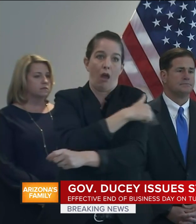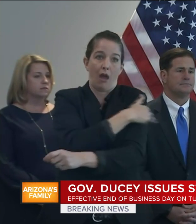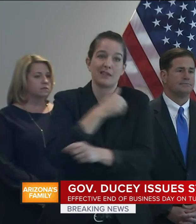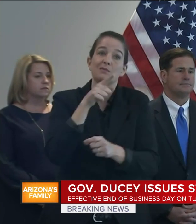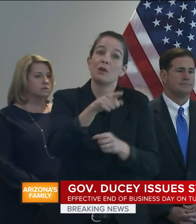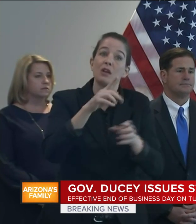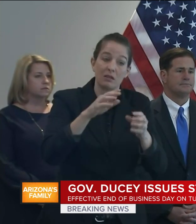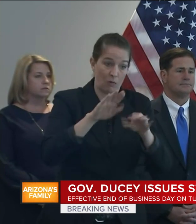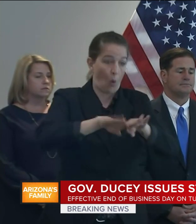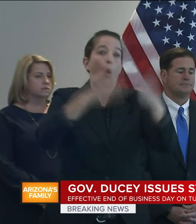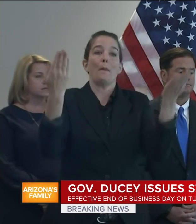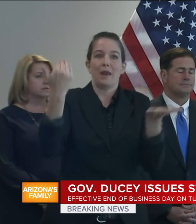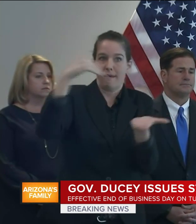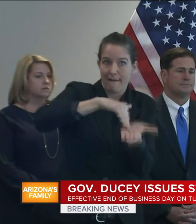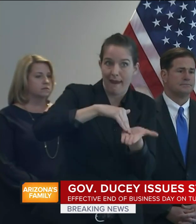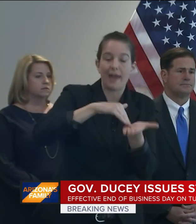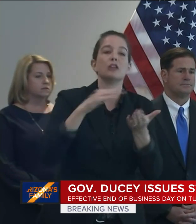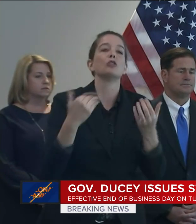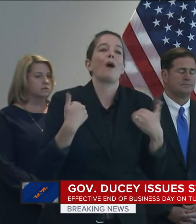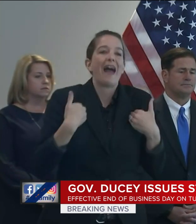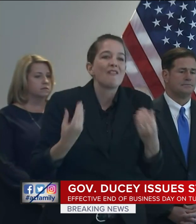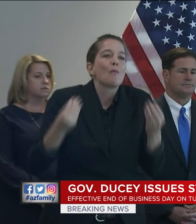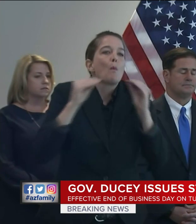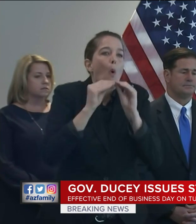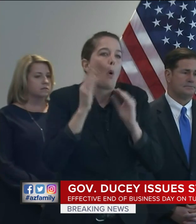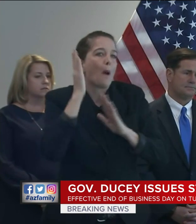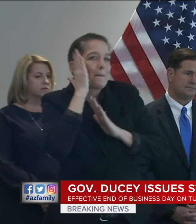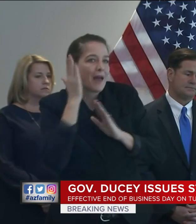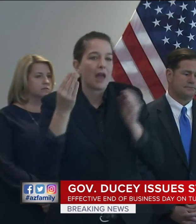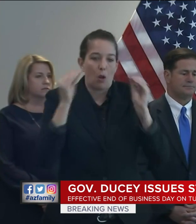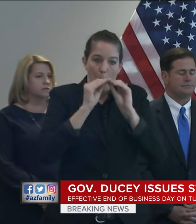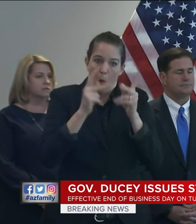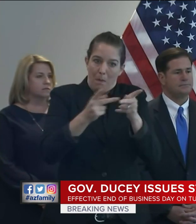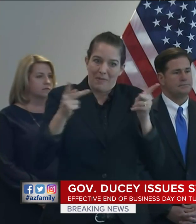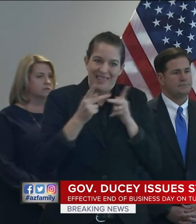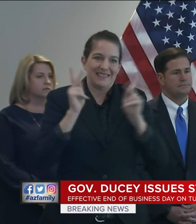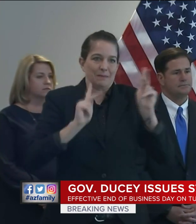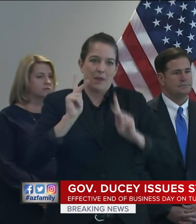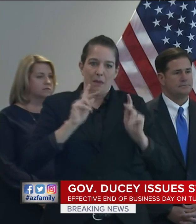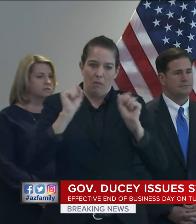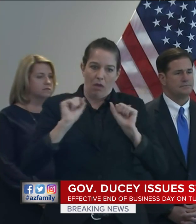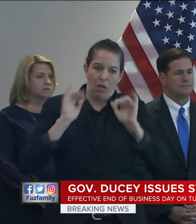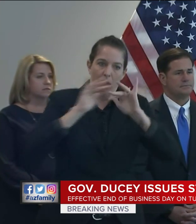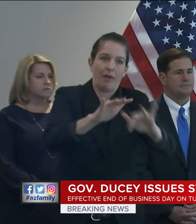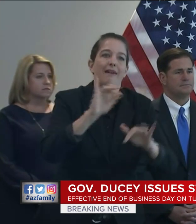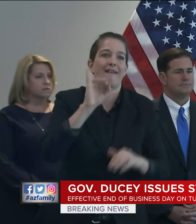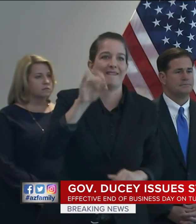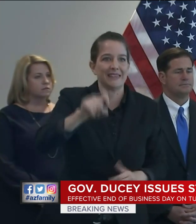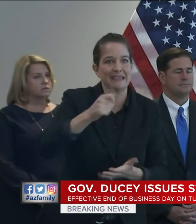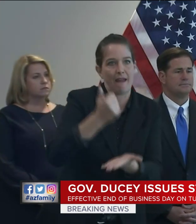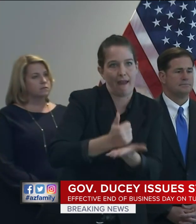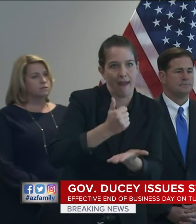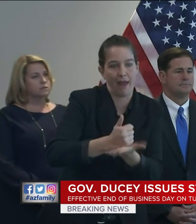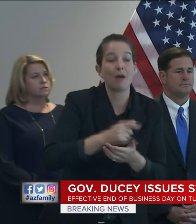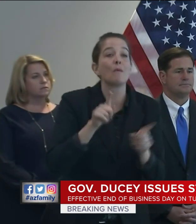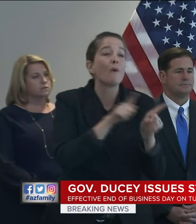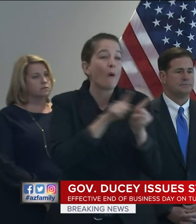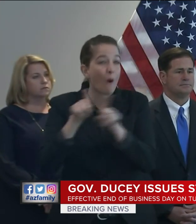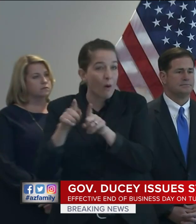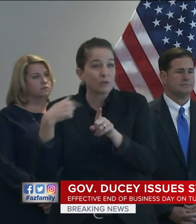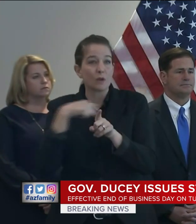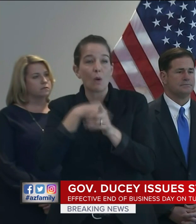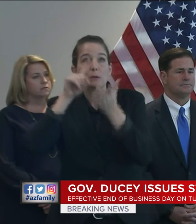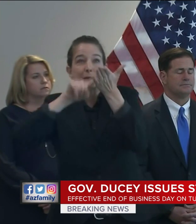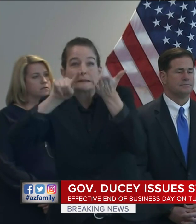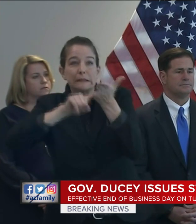Maricopa County and in our state's northern and southern regions. The mental health and well-being is always top of mind for public health